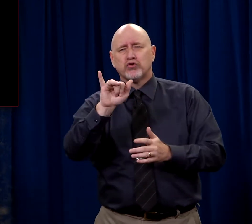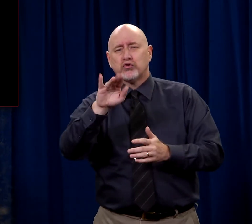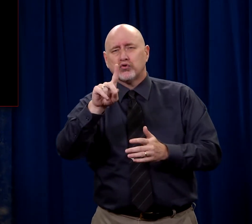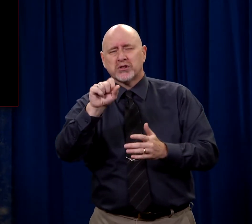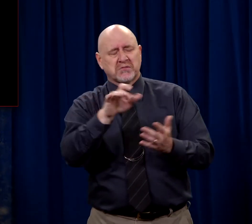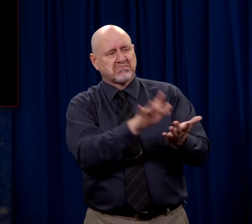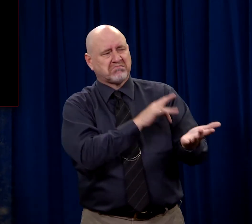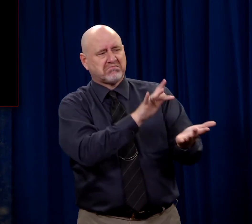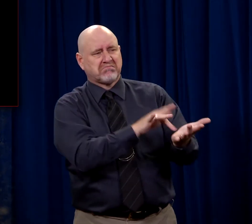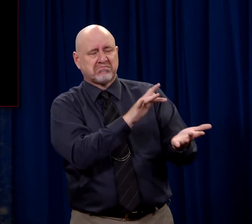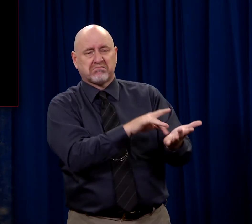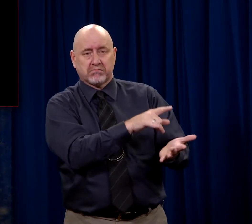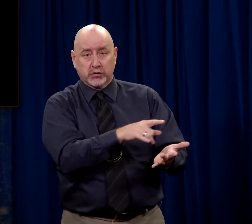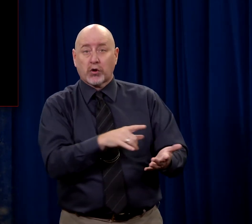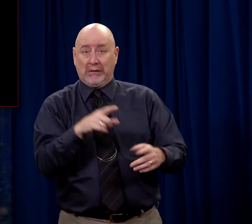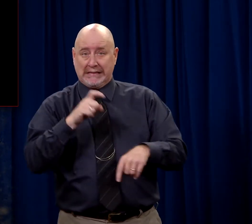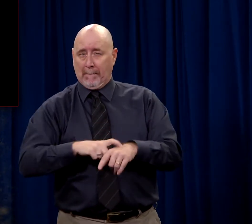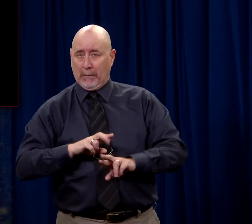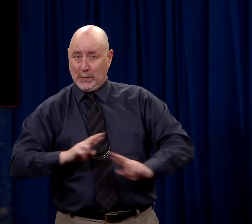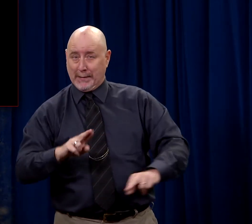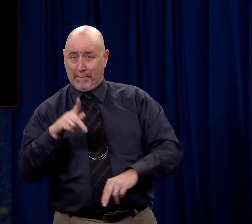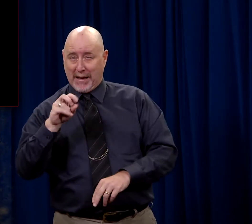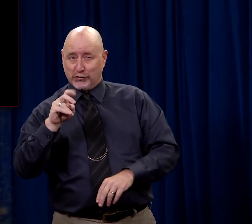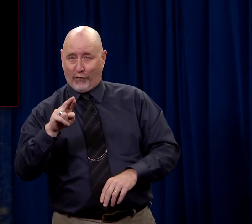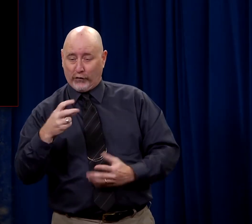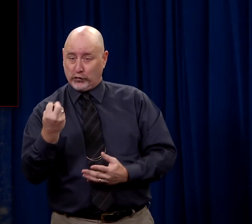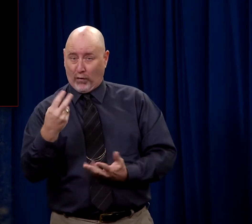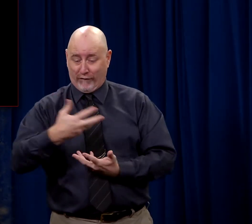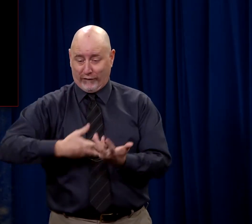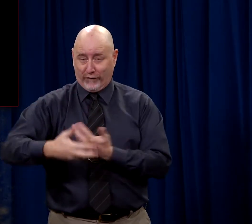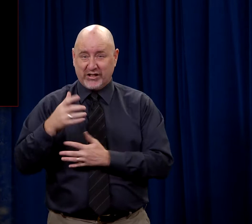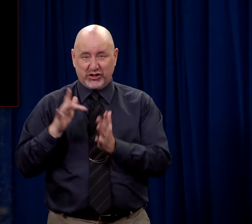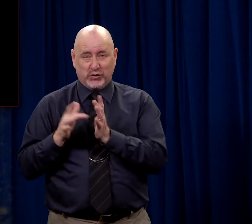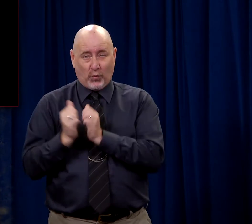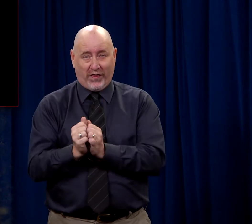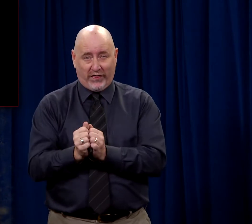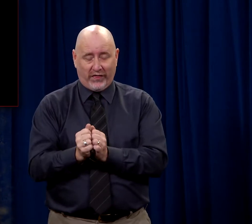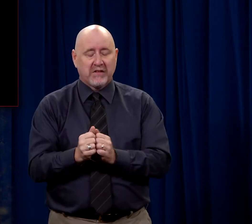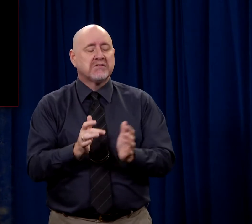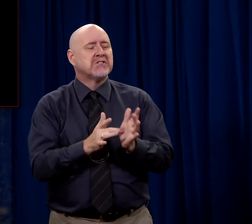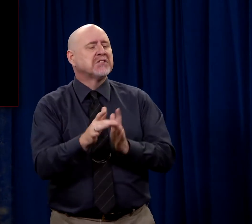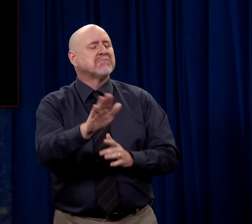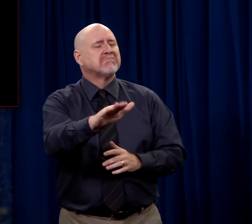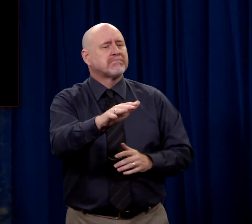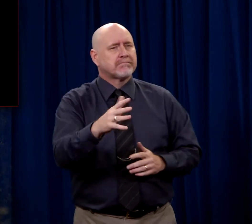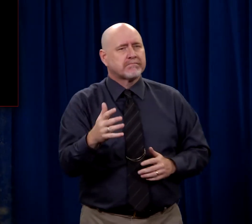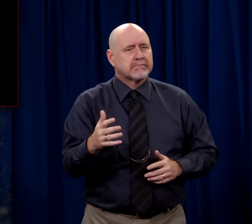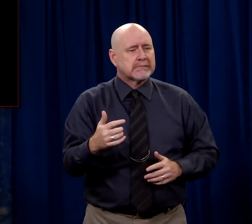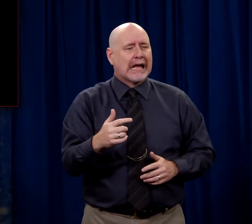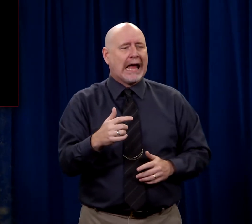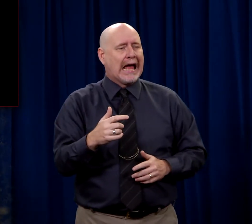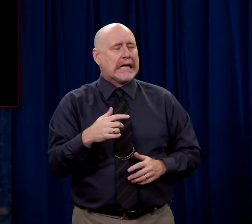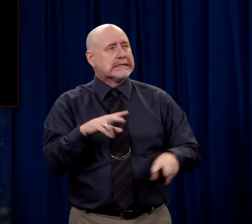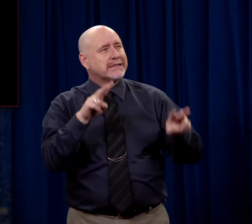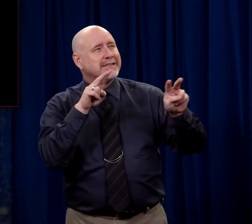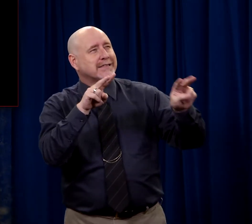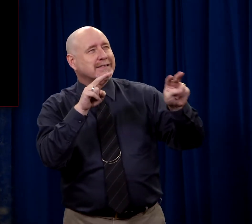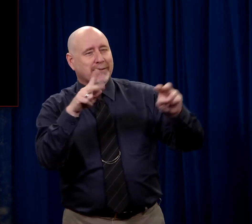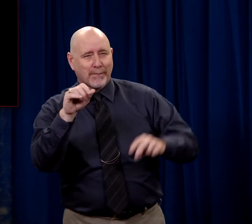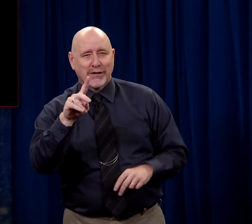that. Now it was time for the Passover feast for Jesus and the twelve. And Jesus said, I've really been looking